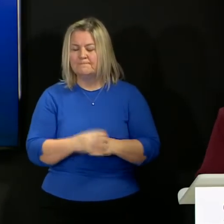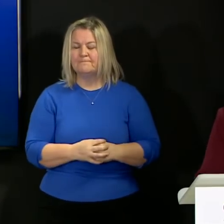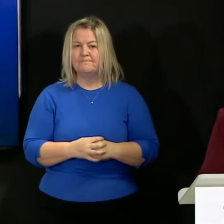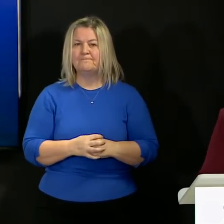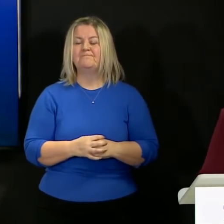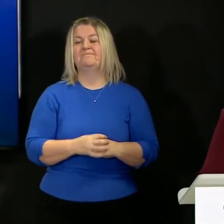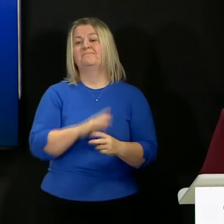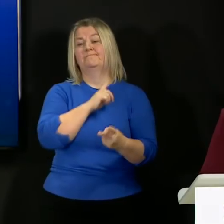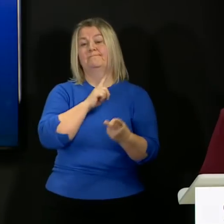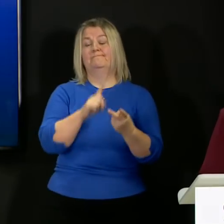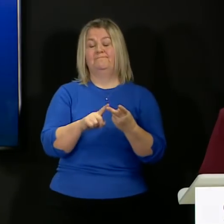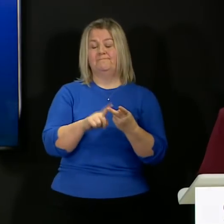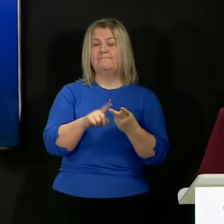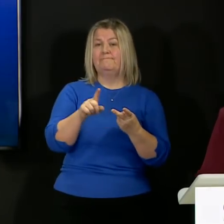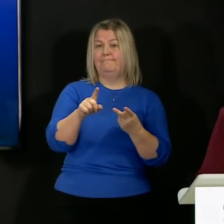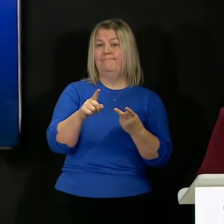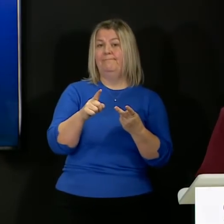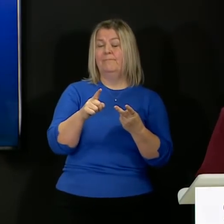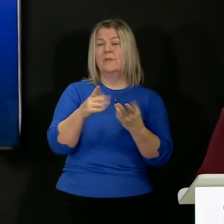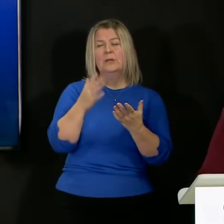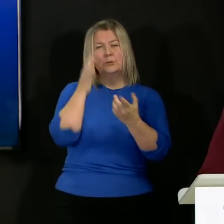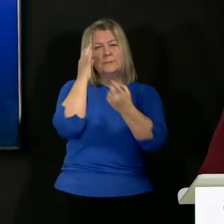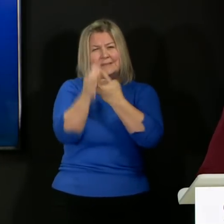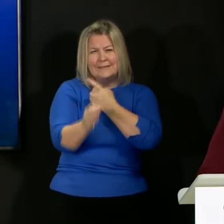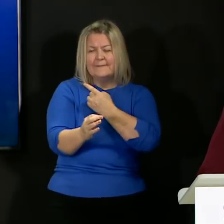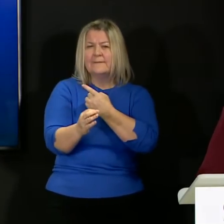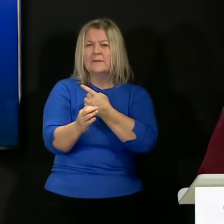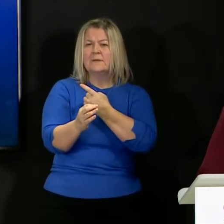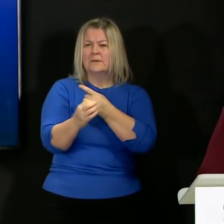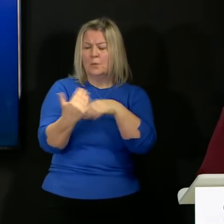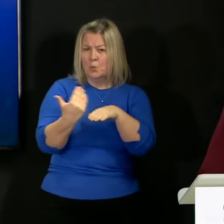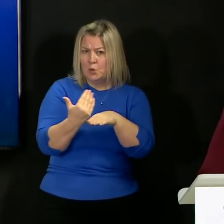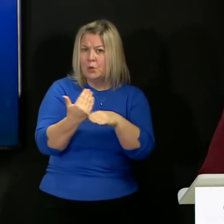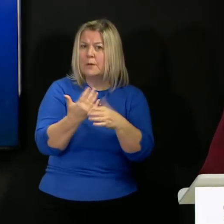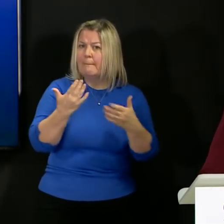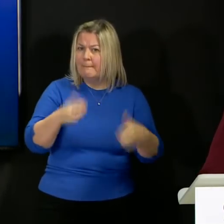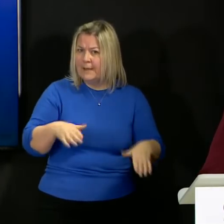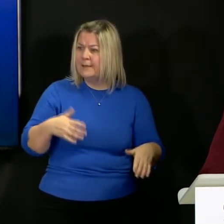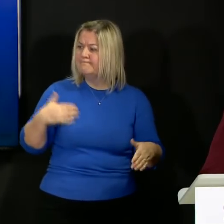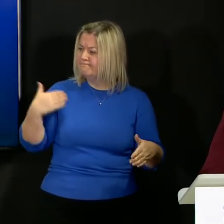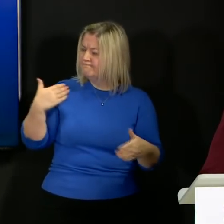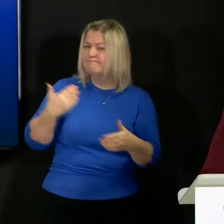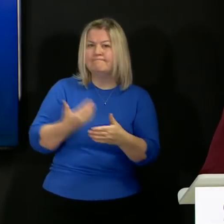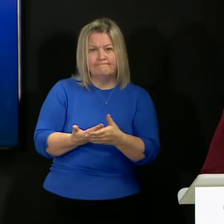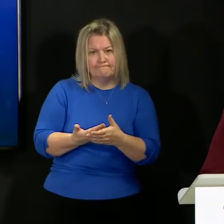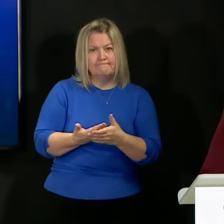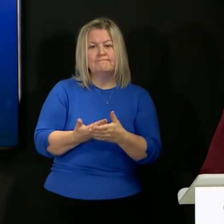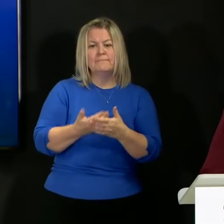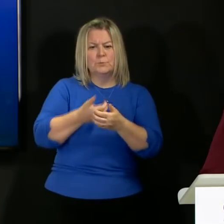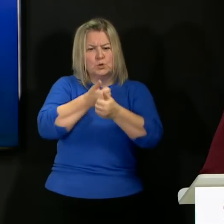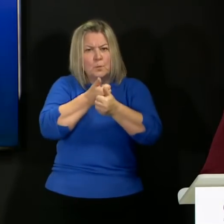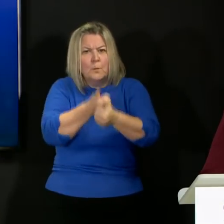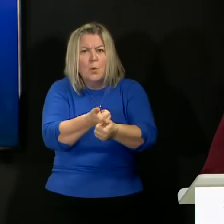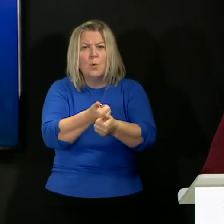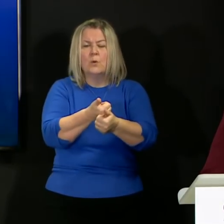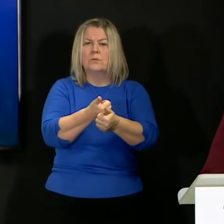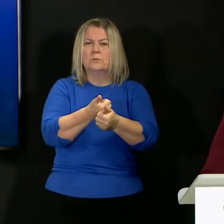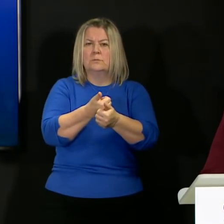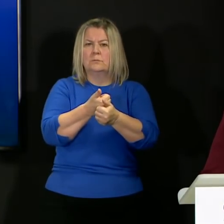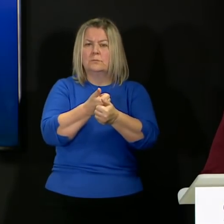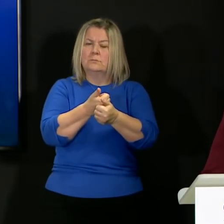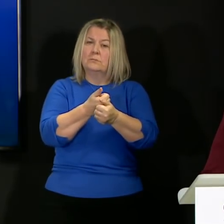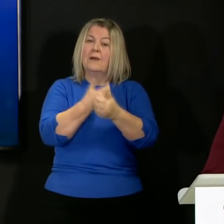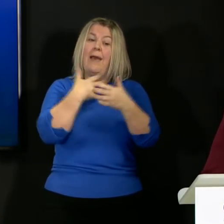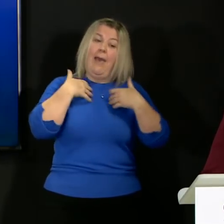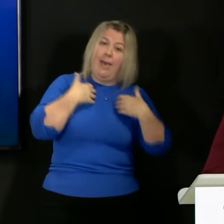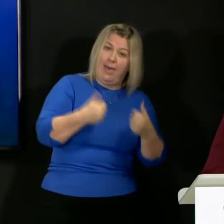second, final point I want to make is the specific work that we have put in for support for our health